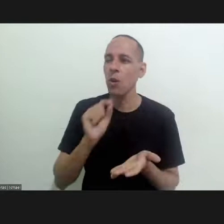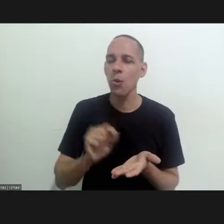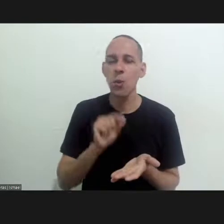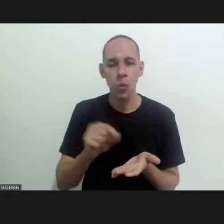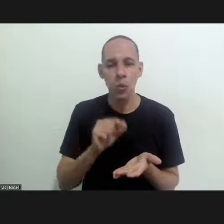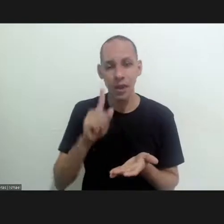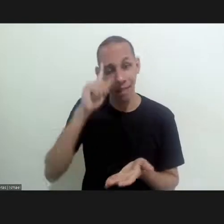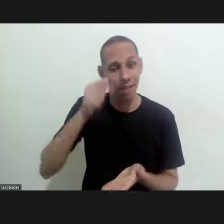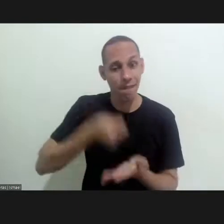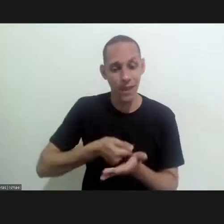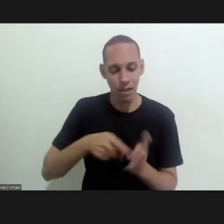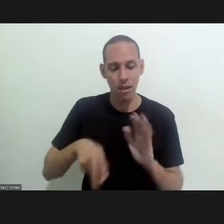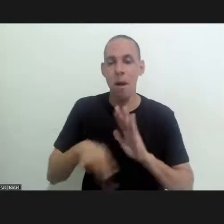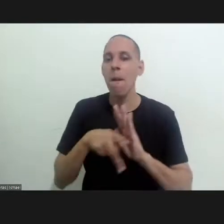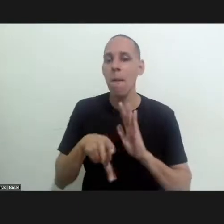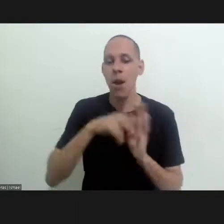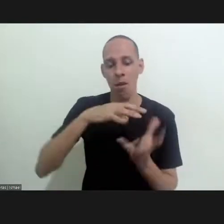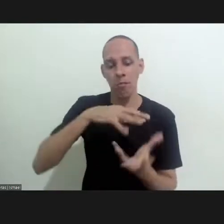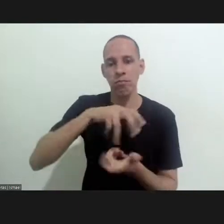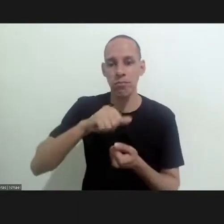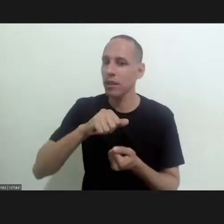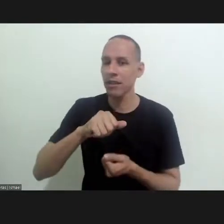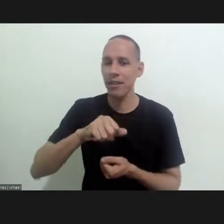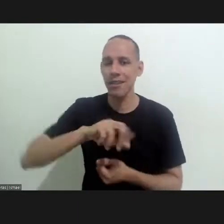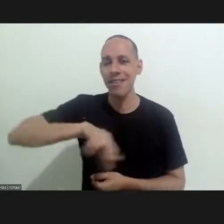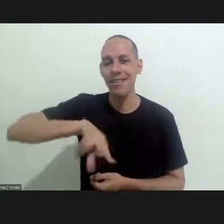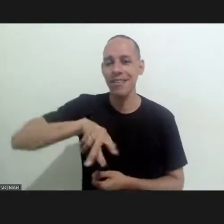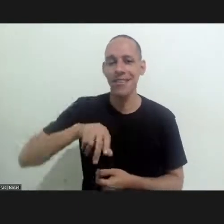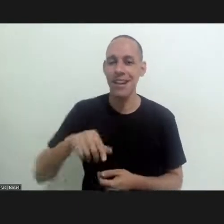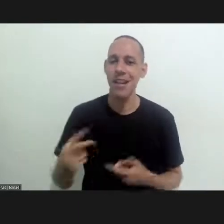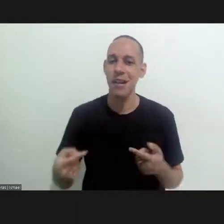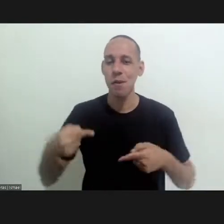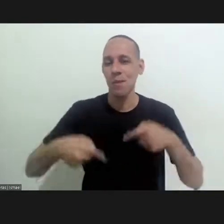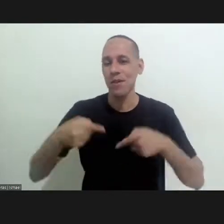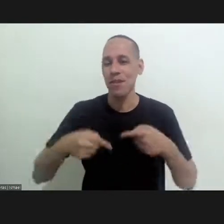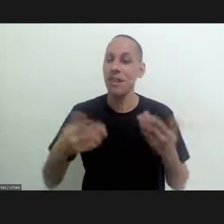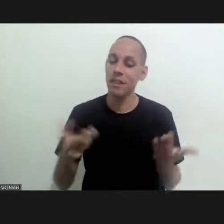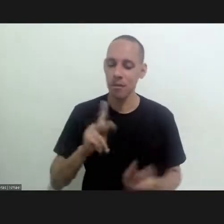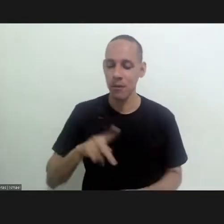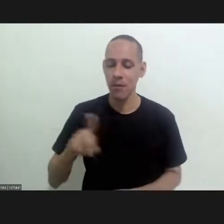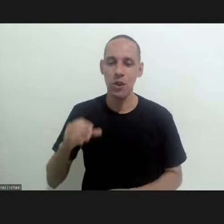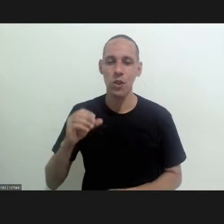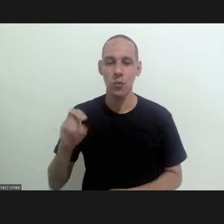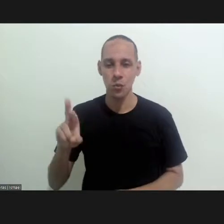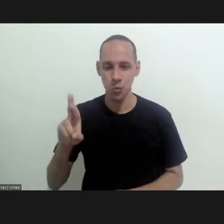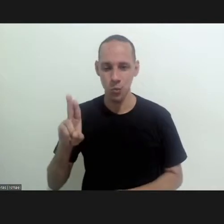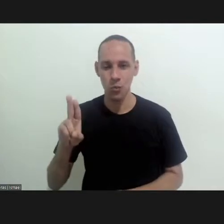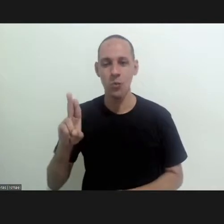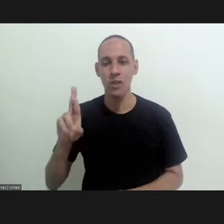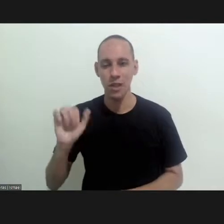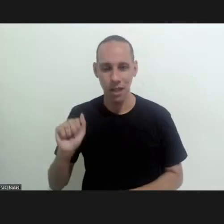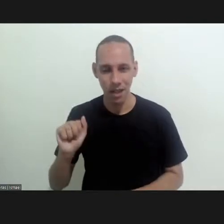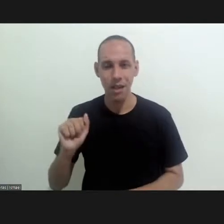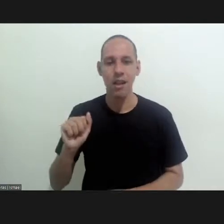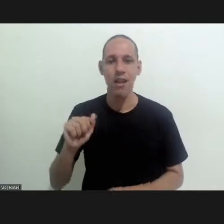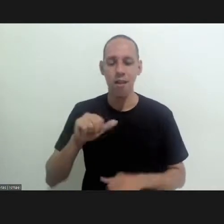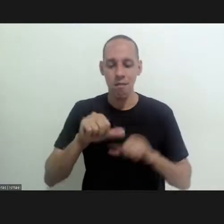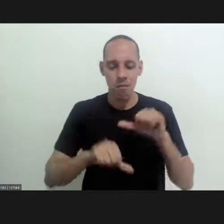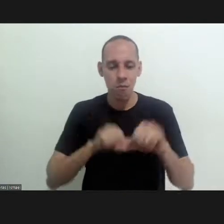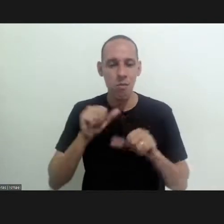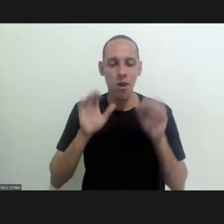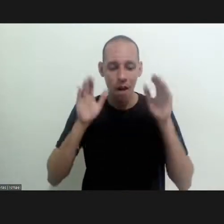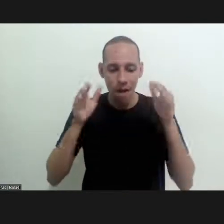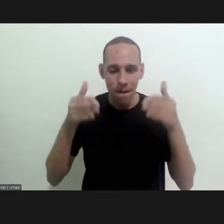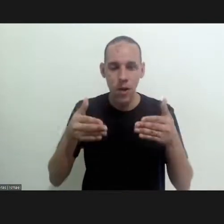that wasn't something which was editorially defined as an editorial policy professor mora does